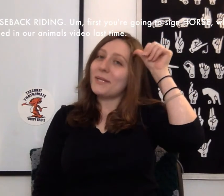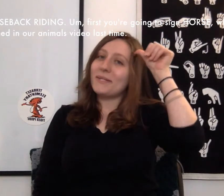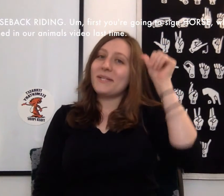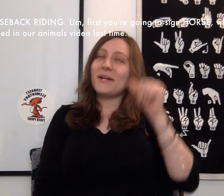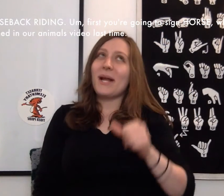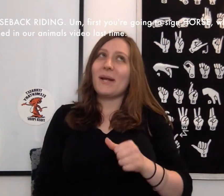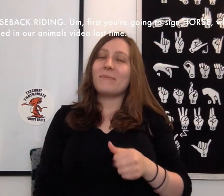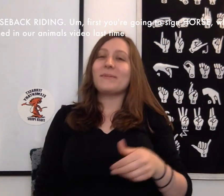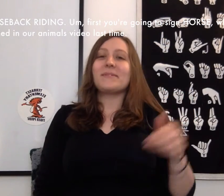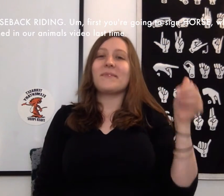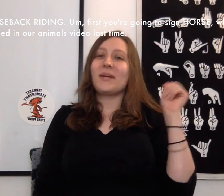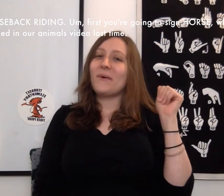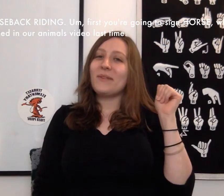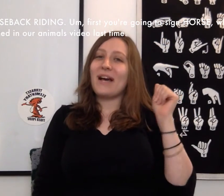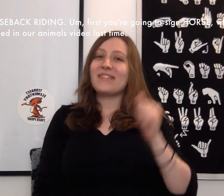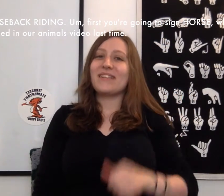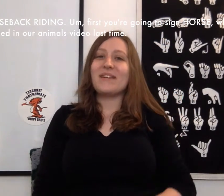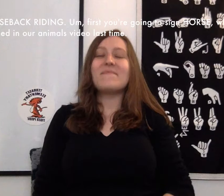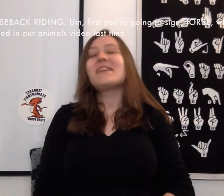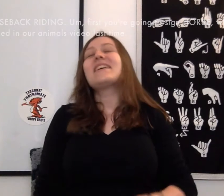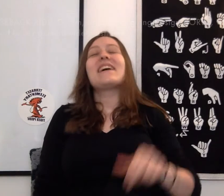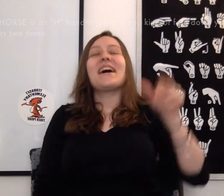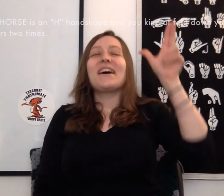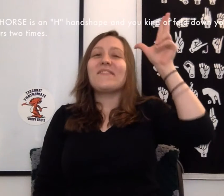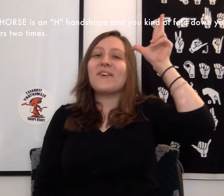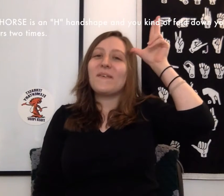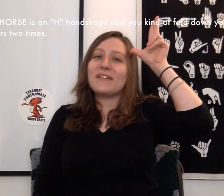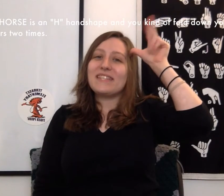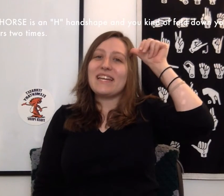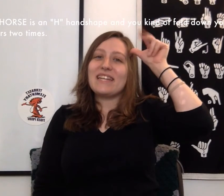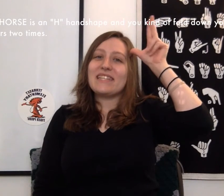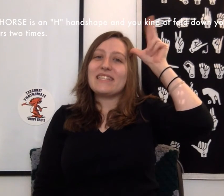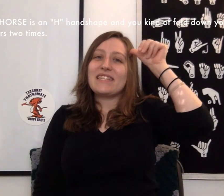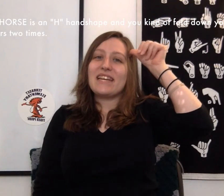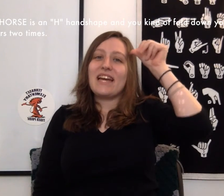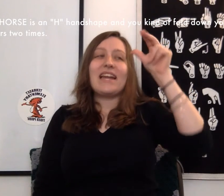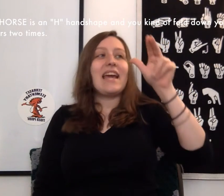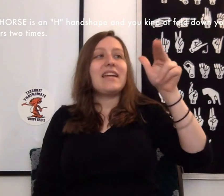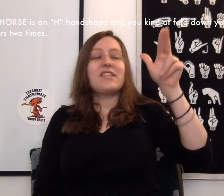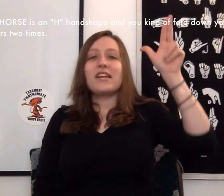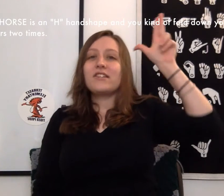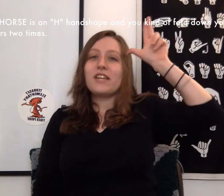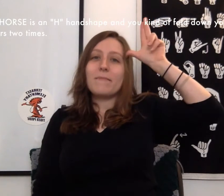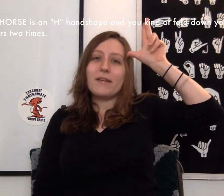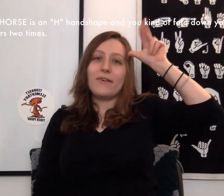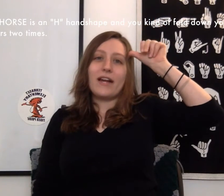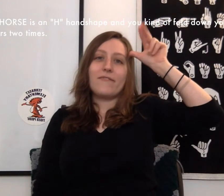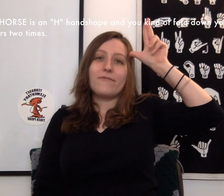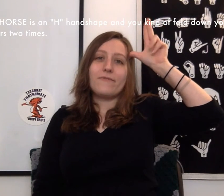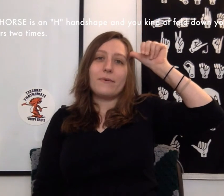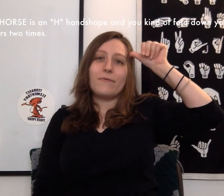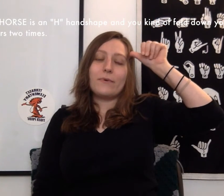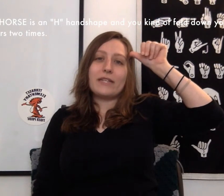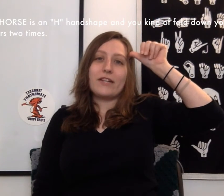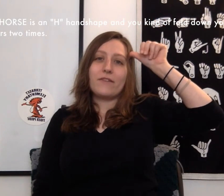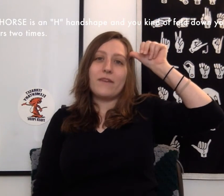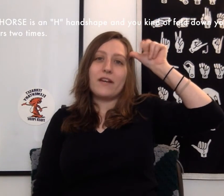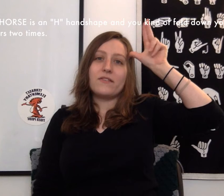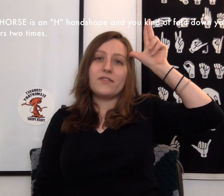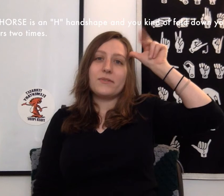learned in our animals video last time. Horse is an H handshape and you kind of fold down your fingers two